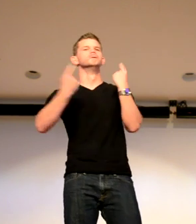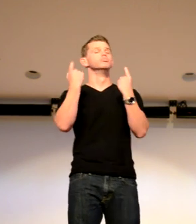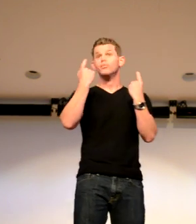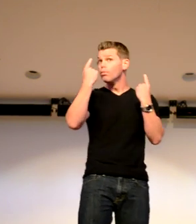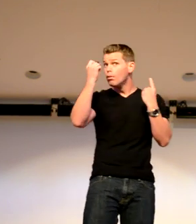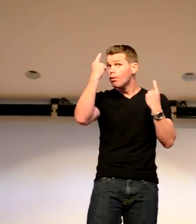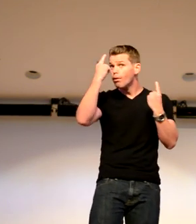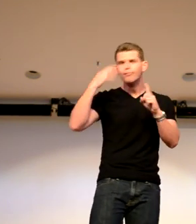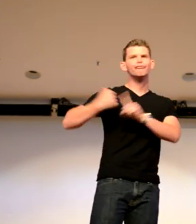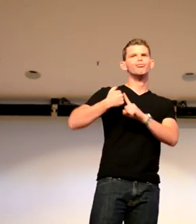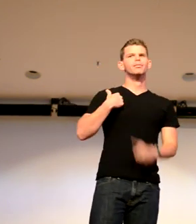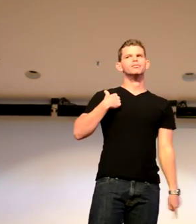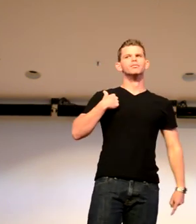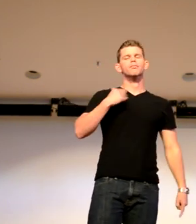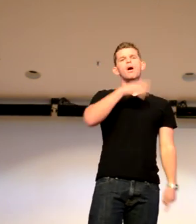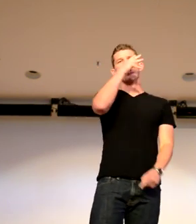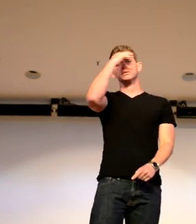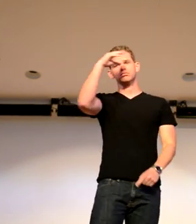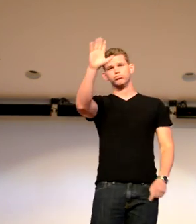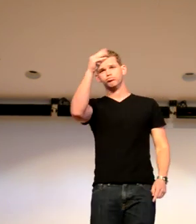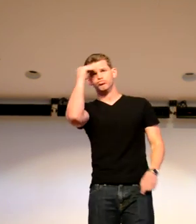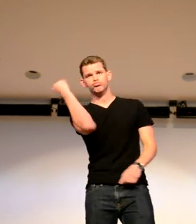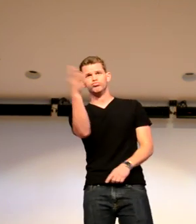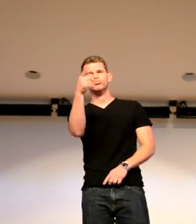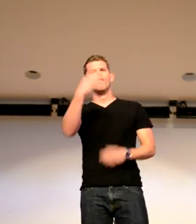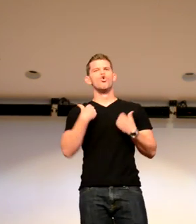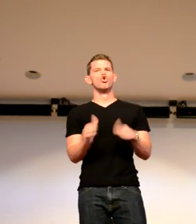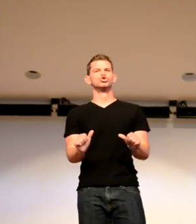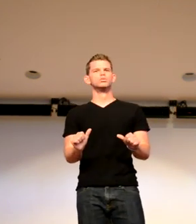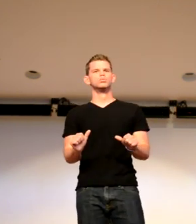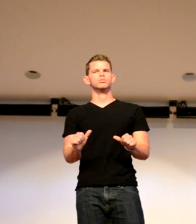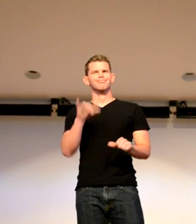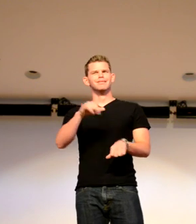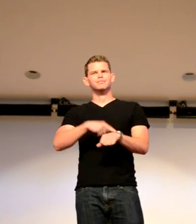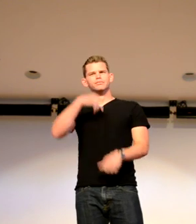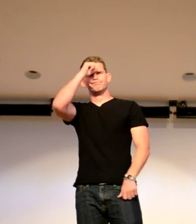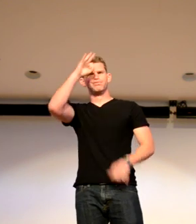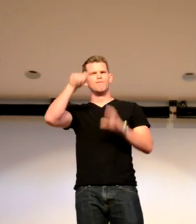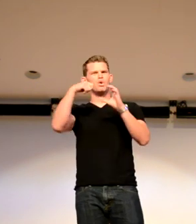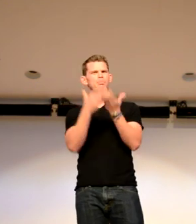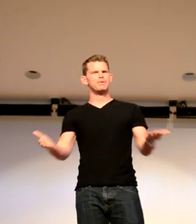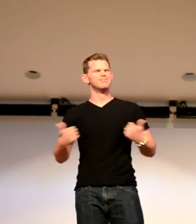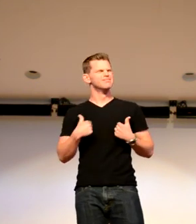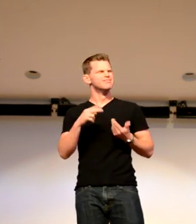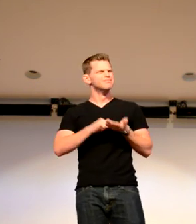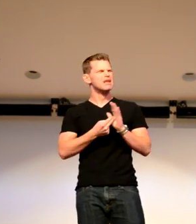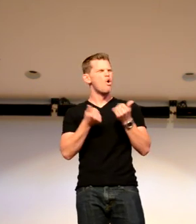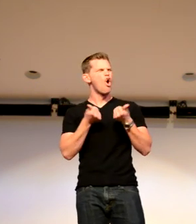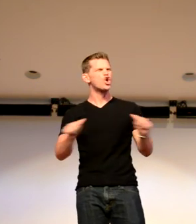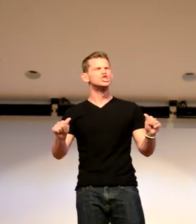interested in becoming a welder. But then my mom told me, you know, you have an audition. And at that time, I didn't know about what, an